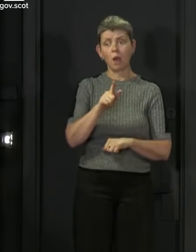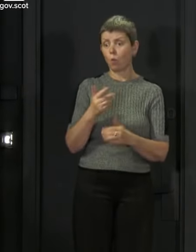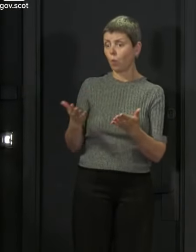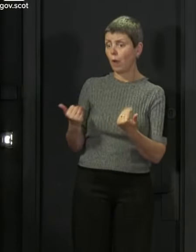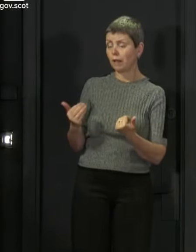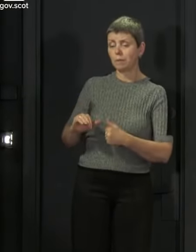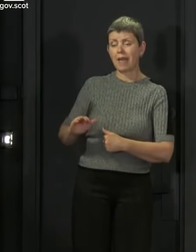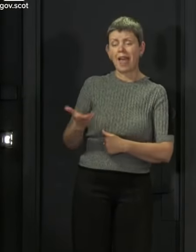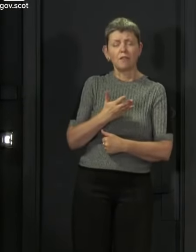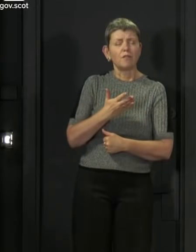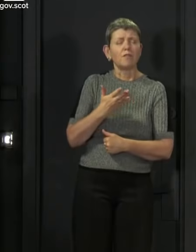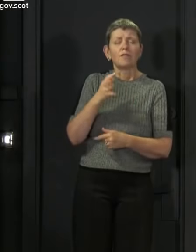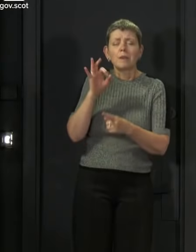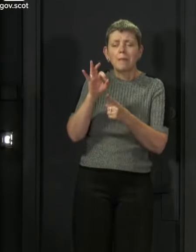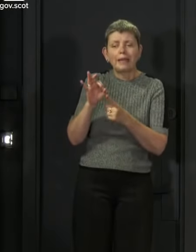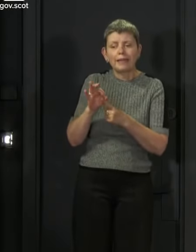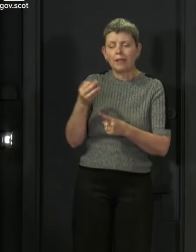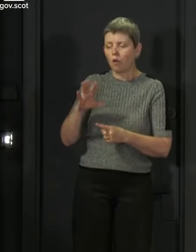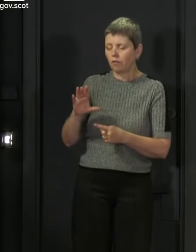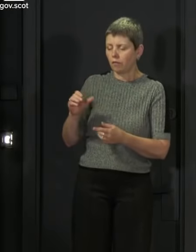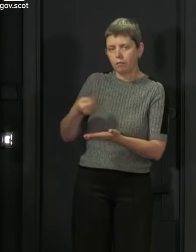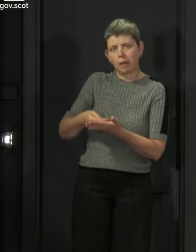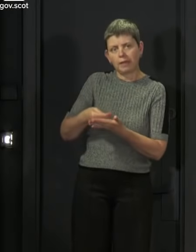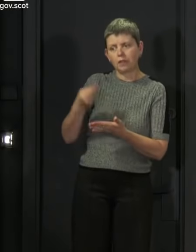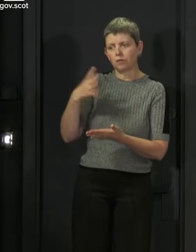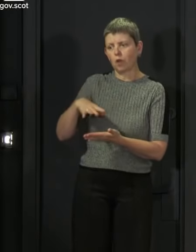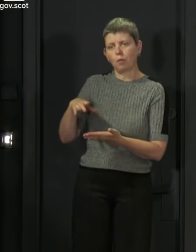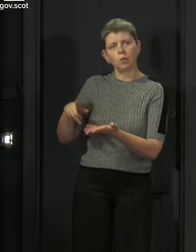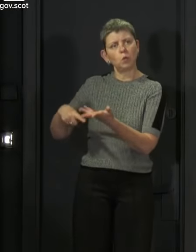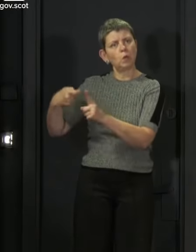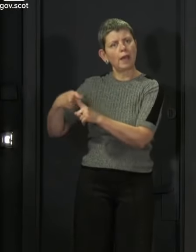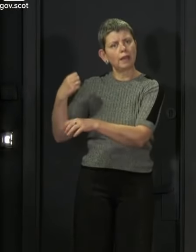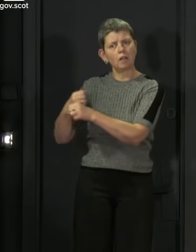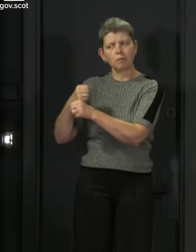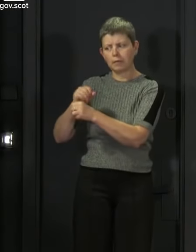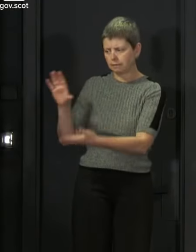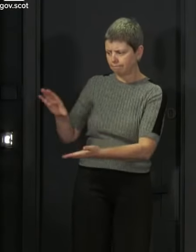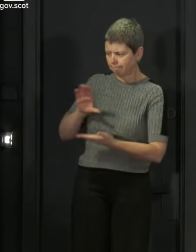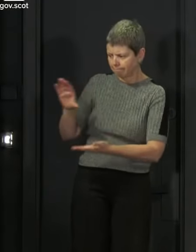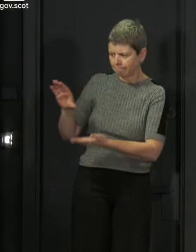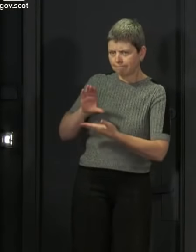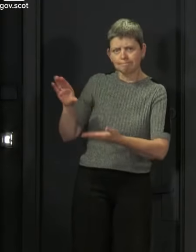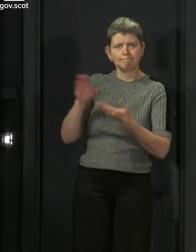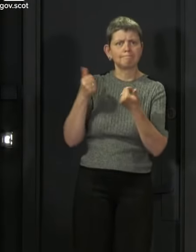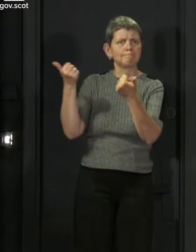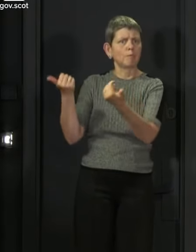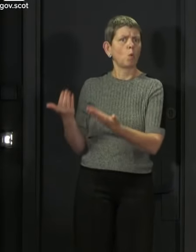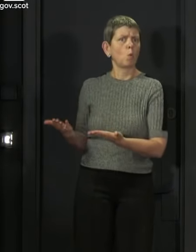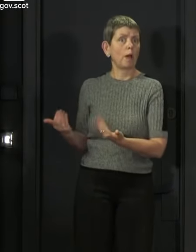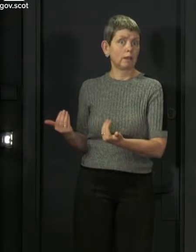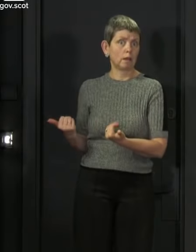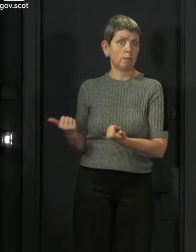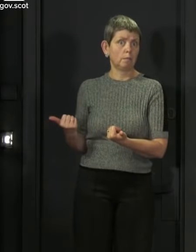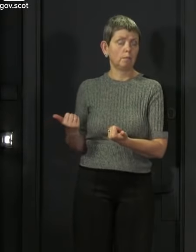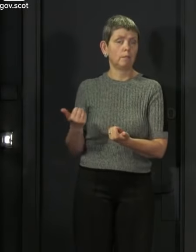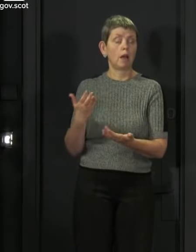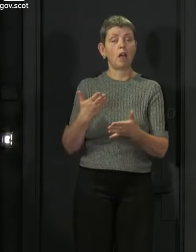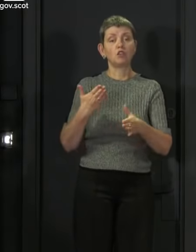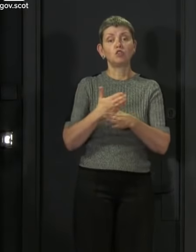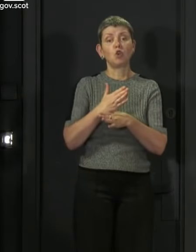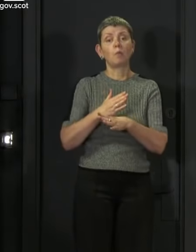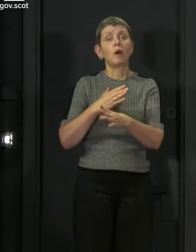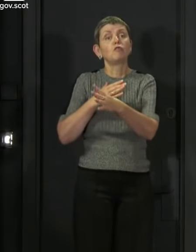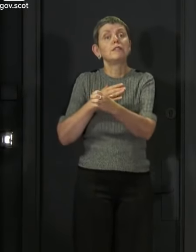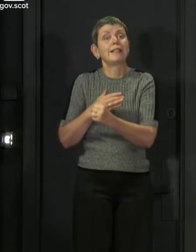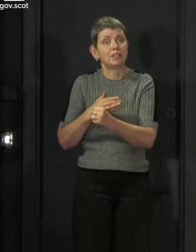the financial interventions that the UK government has made. You've heard me welcome them right throughout this crisis. think the job retention scheme for